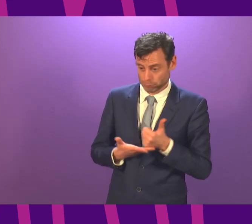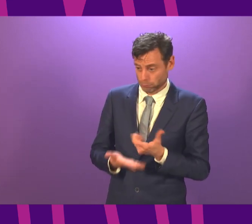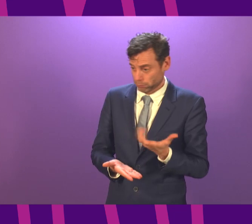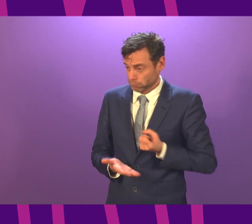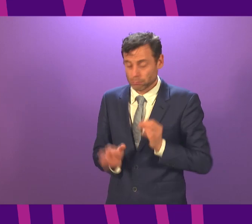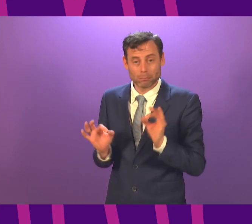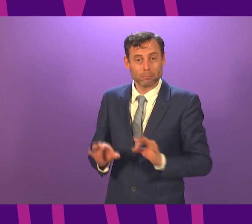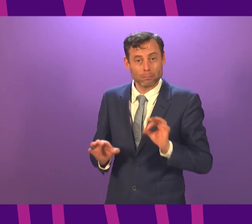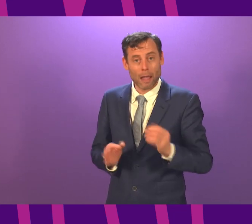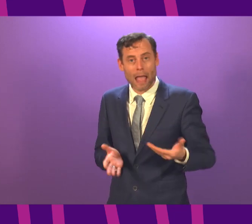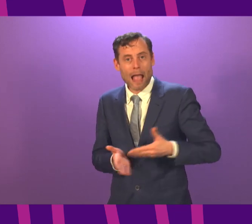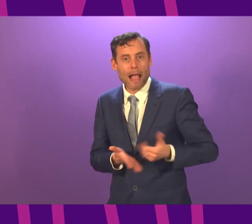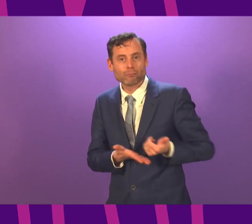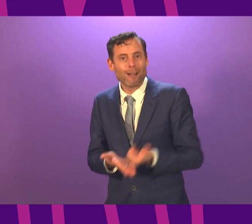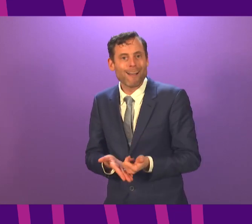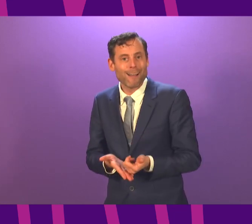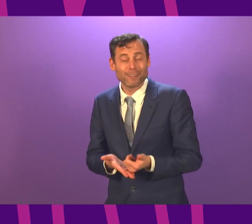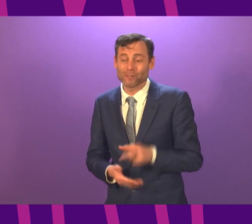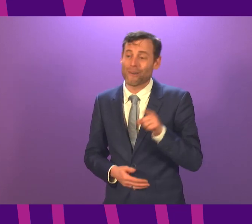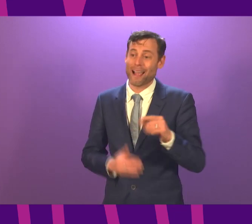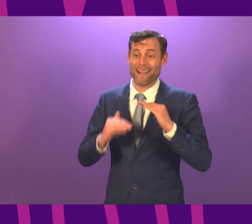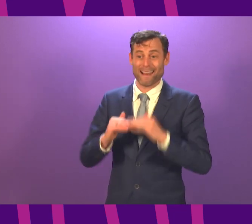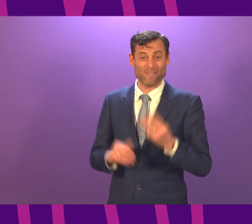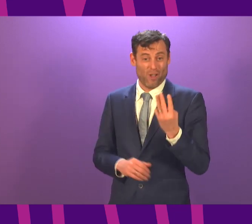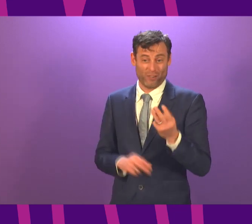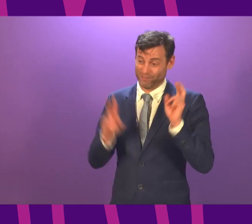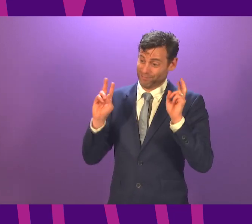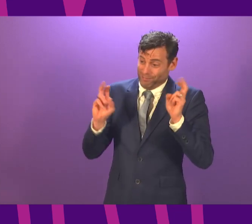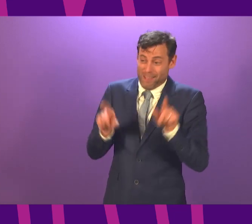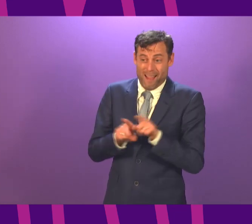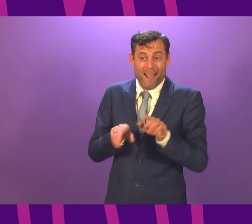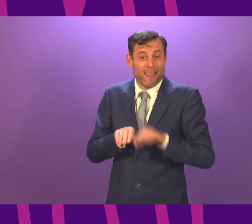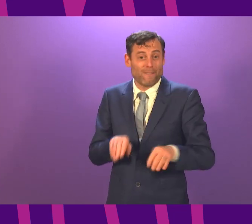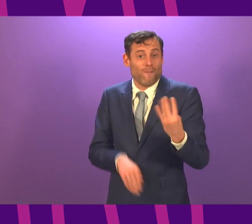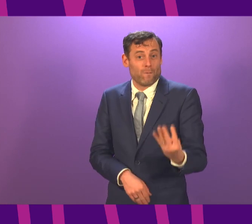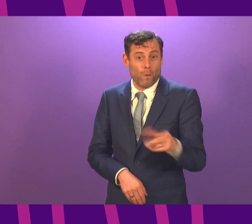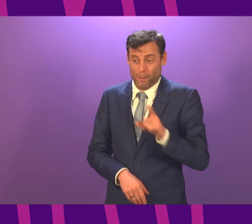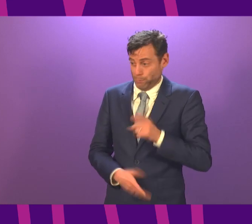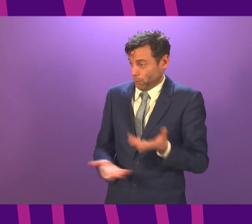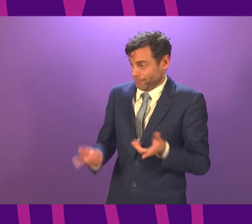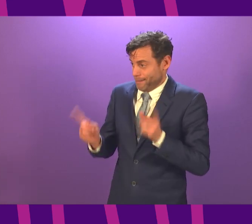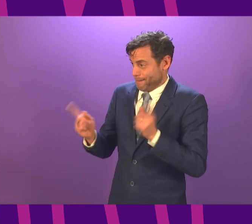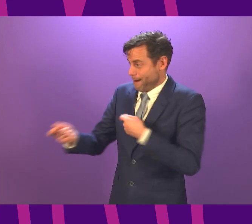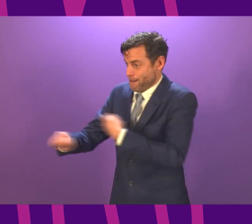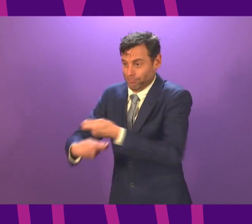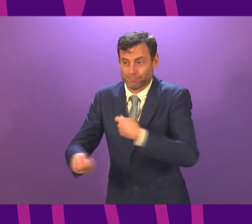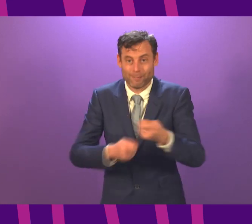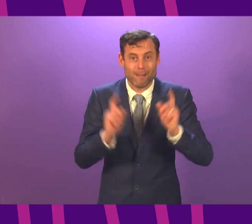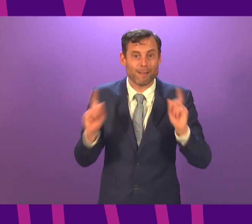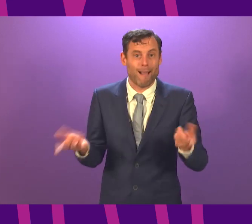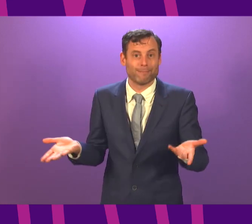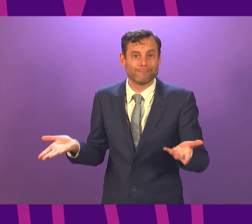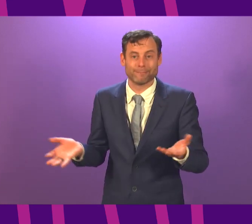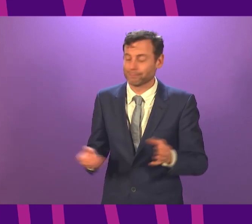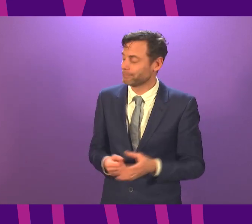those businesses in level three practically unable to open are able to access the full level of financial support offered to businesses in other parts of the